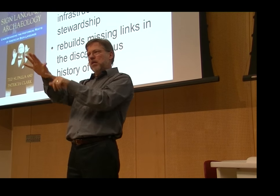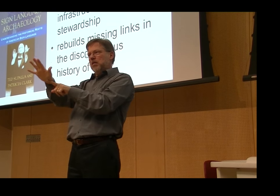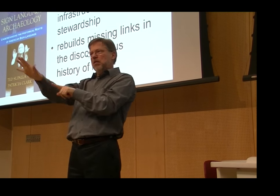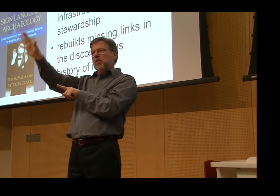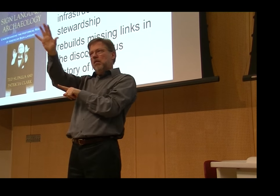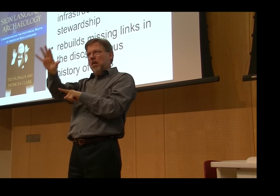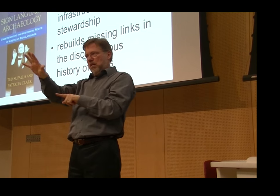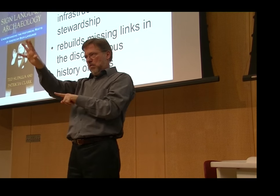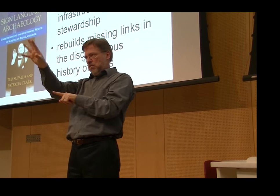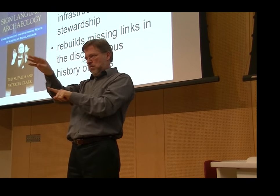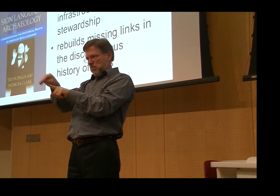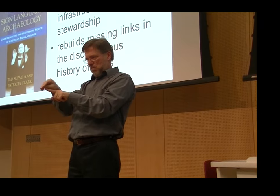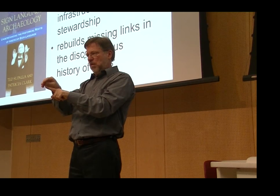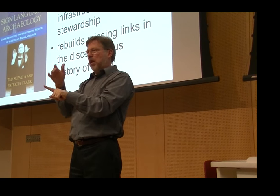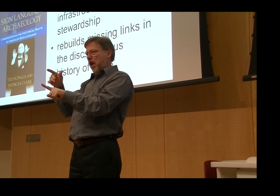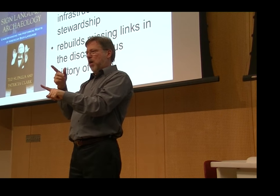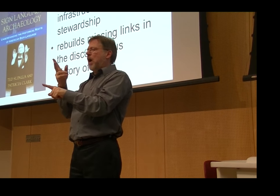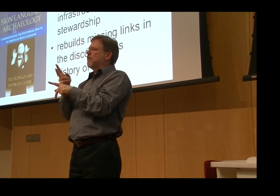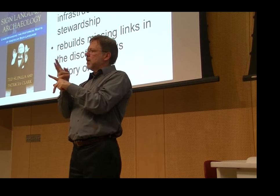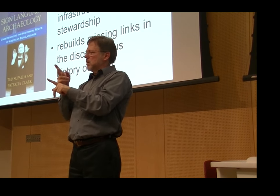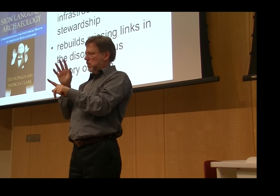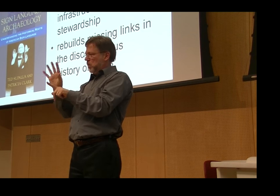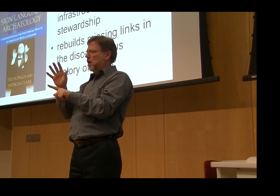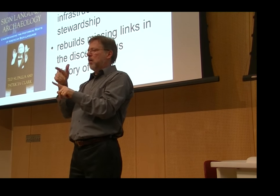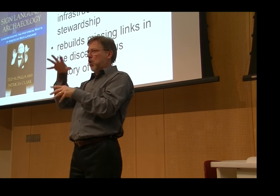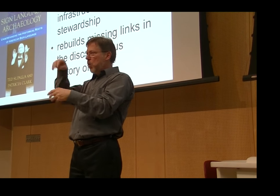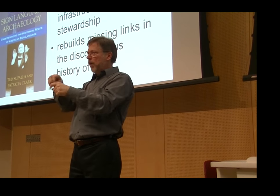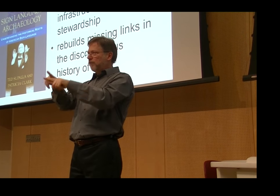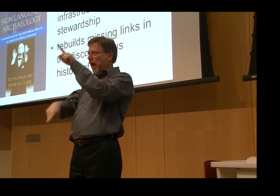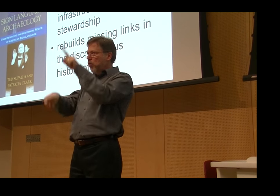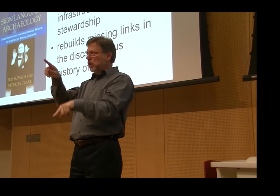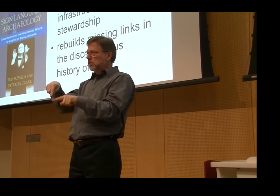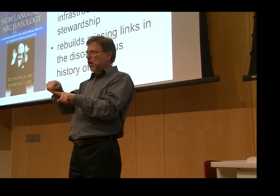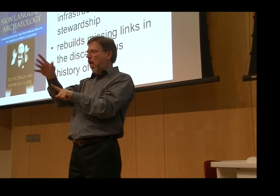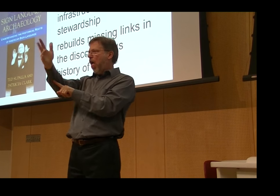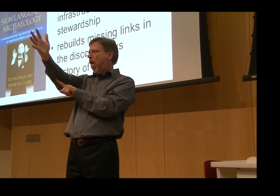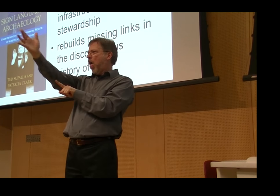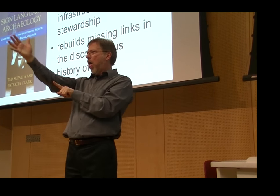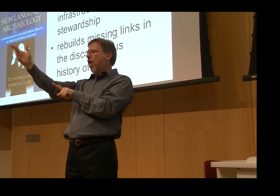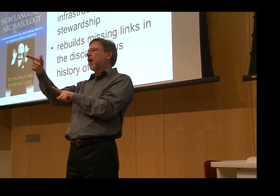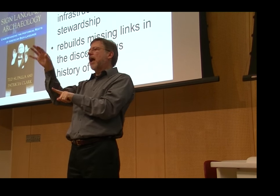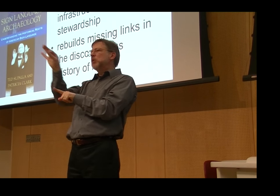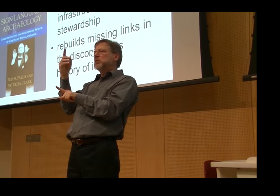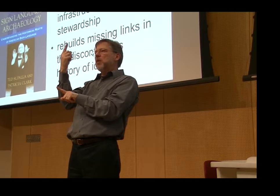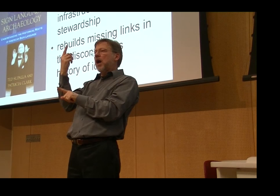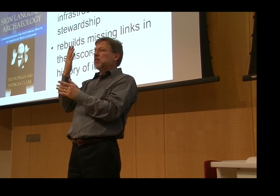these dictionaries established? What years did they go to school, et cetera? That helps to identify a particular cohort.